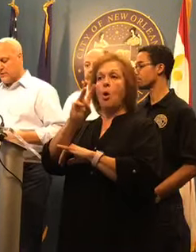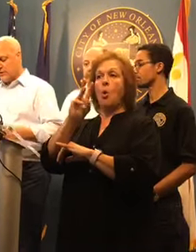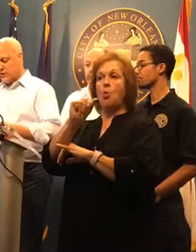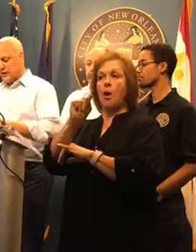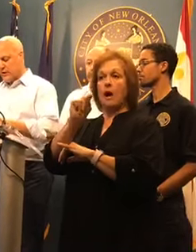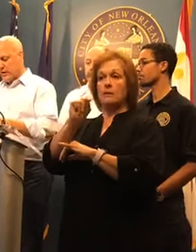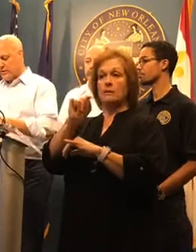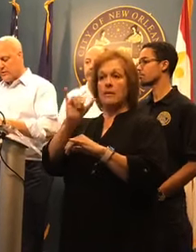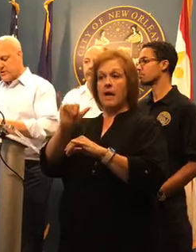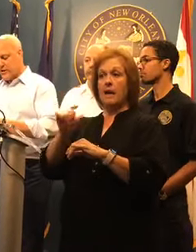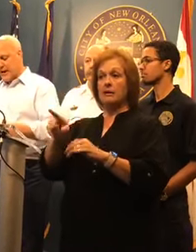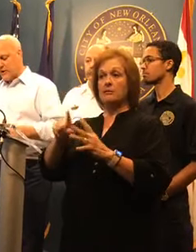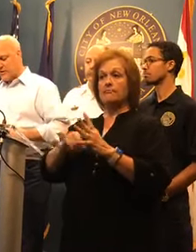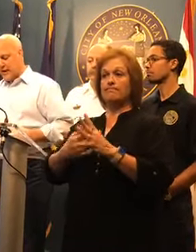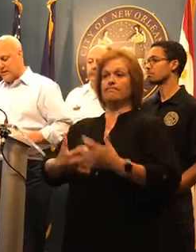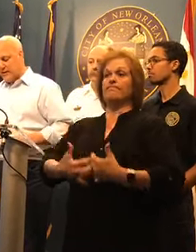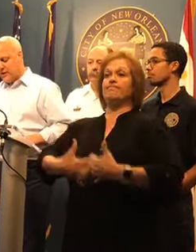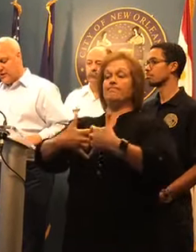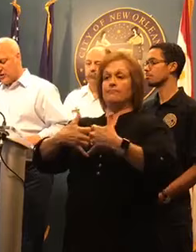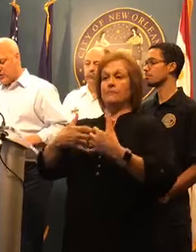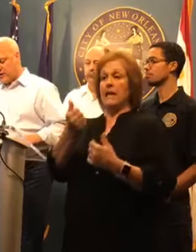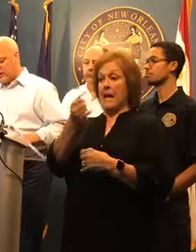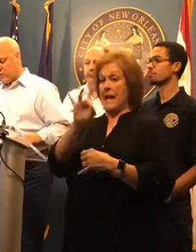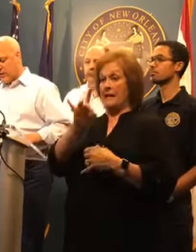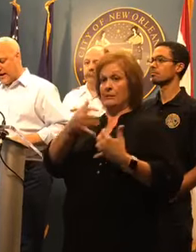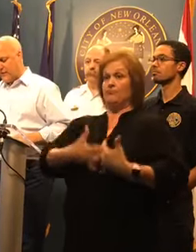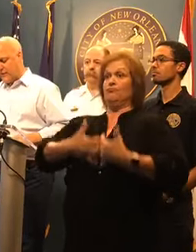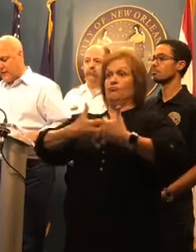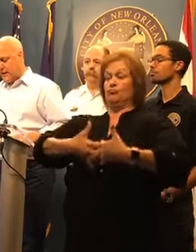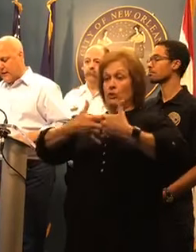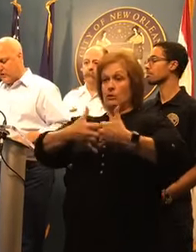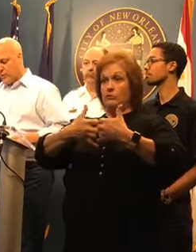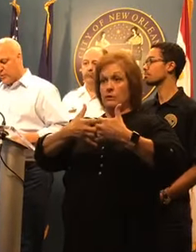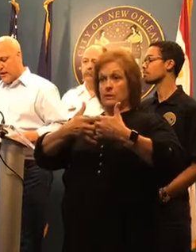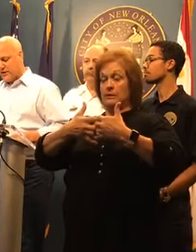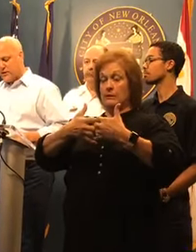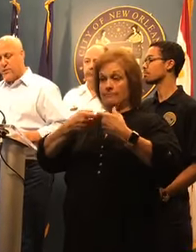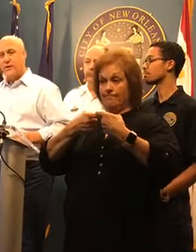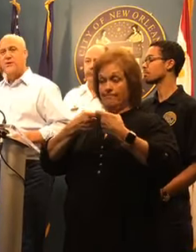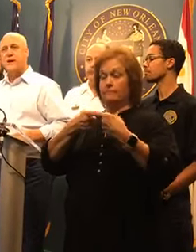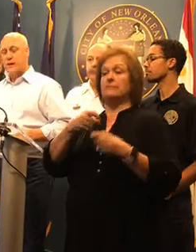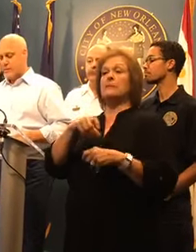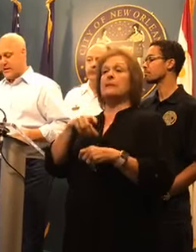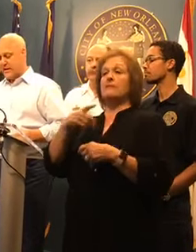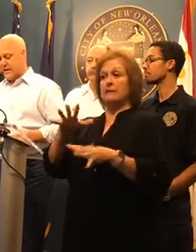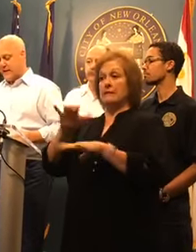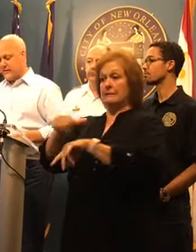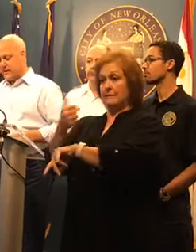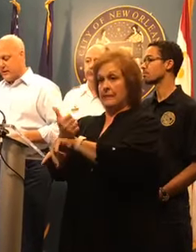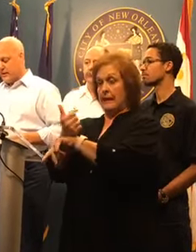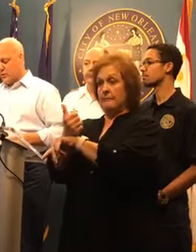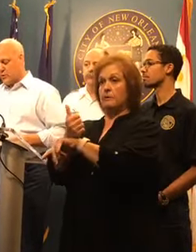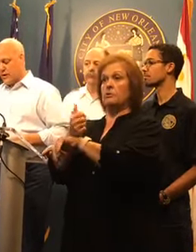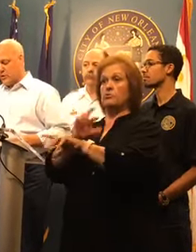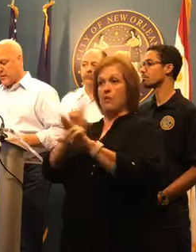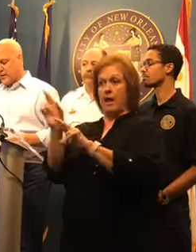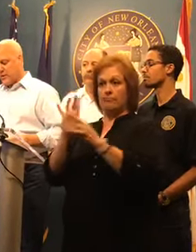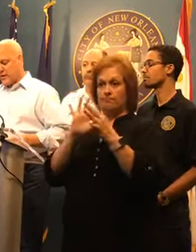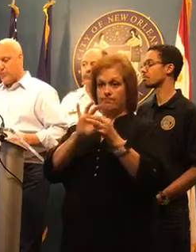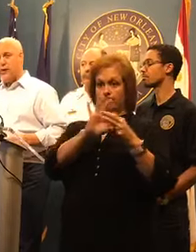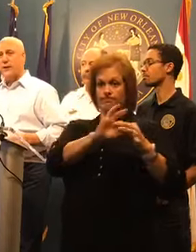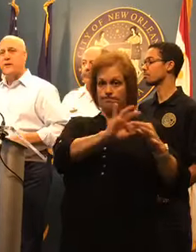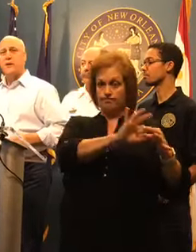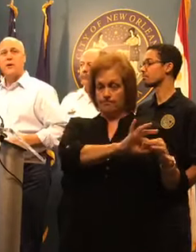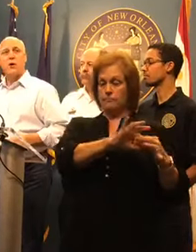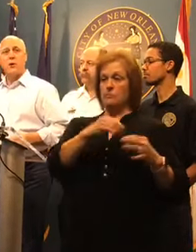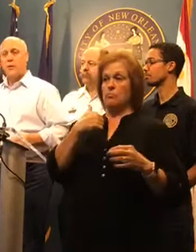status of those generators is as follows. 18 generators have arrived and are in the process of being set up and connected, which we expect to